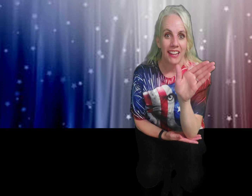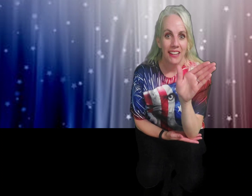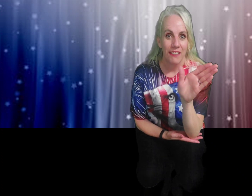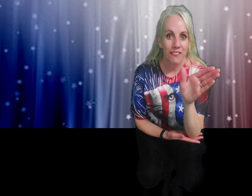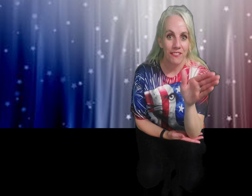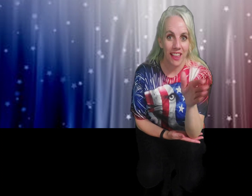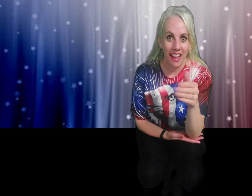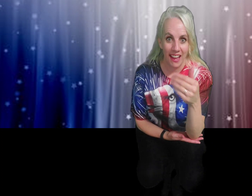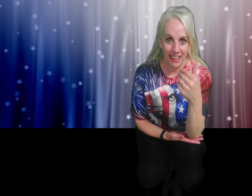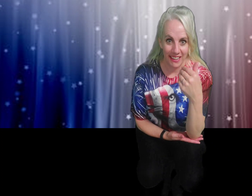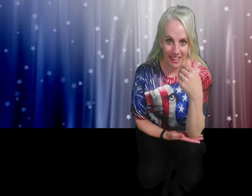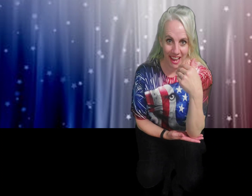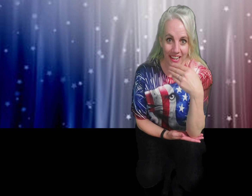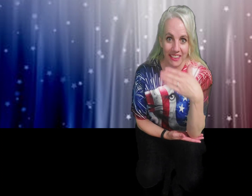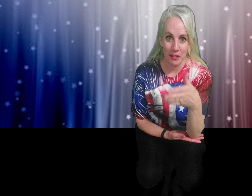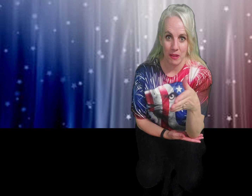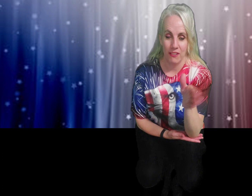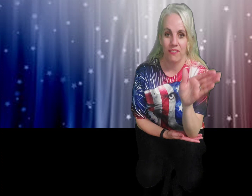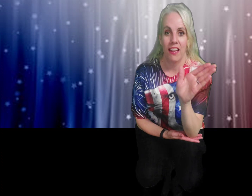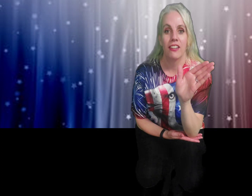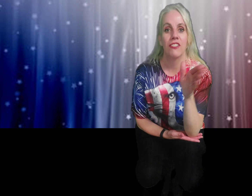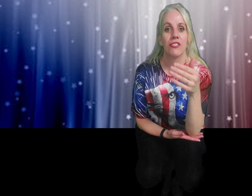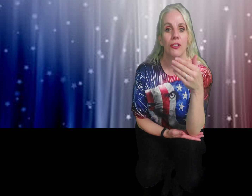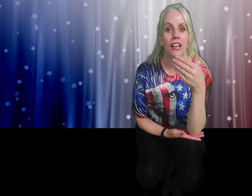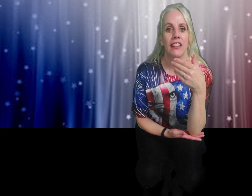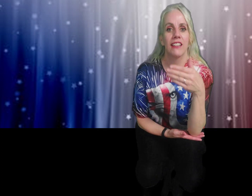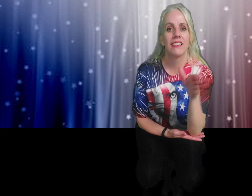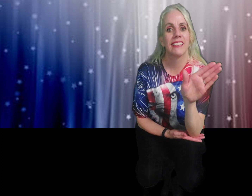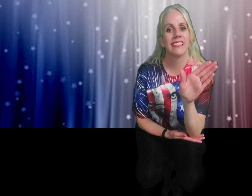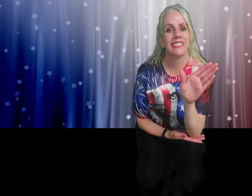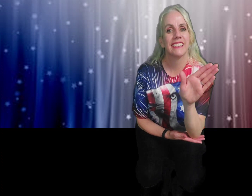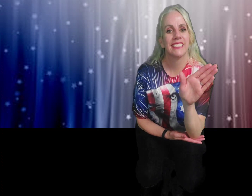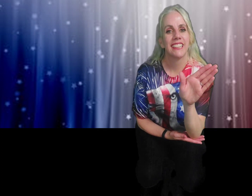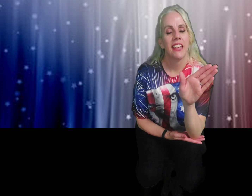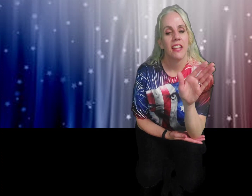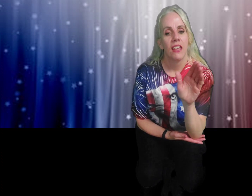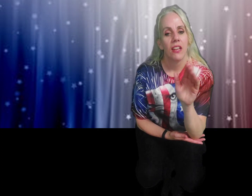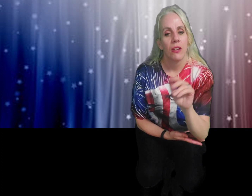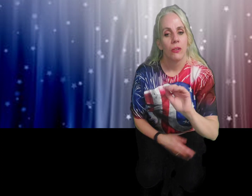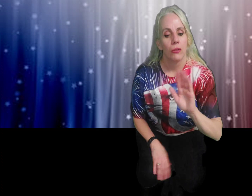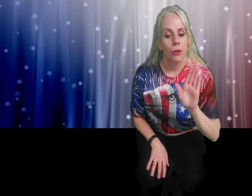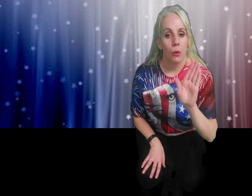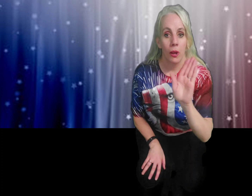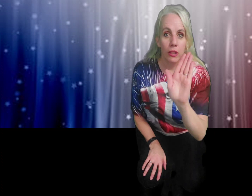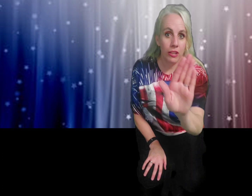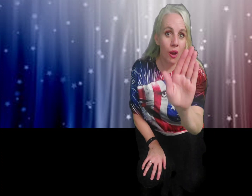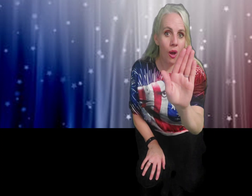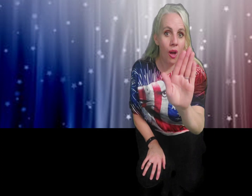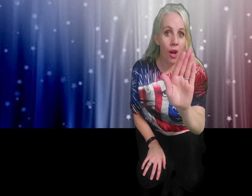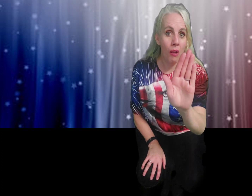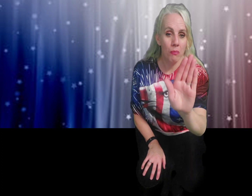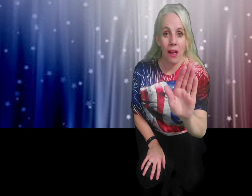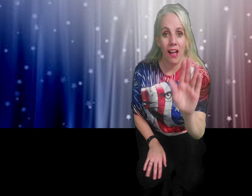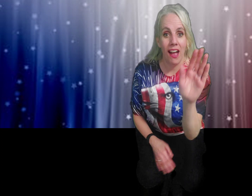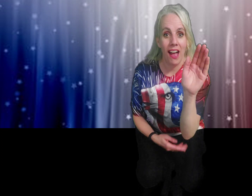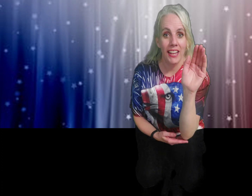flag, anything about the flag, you just go like this. So, you're a